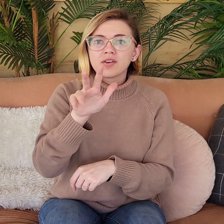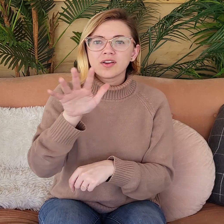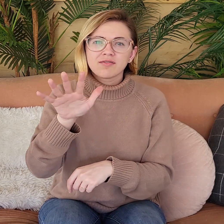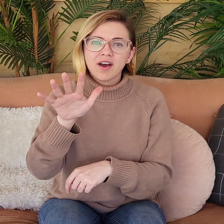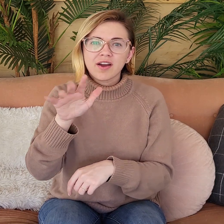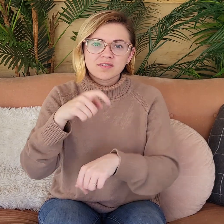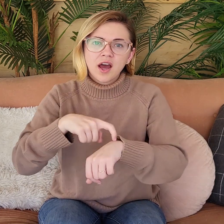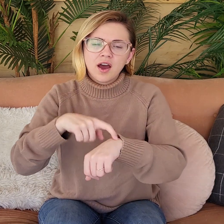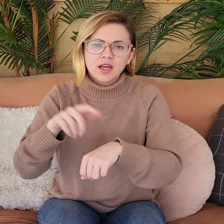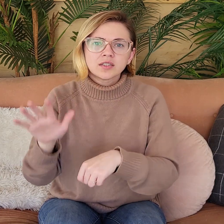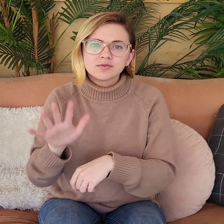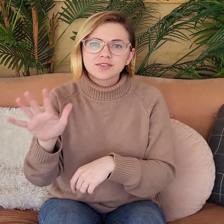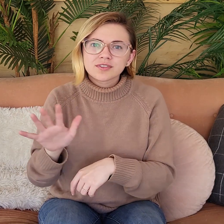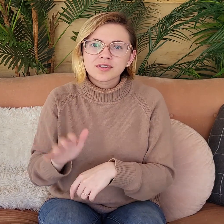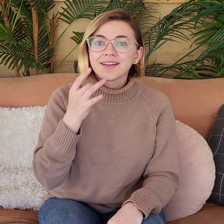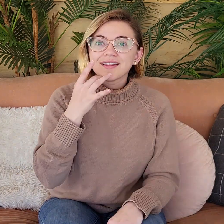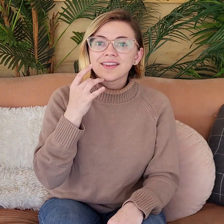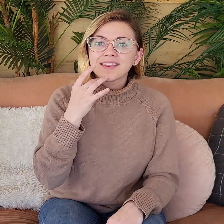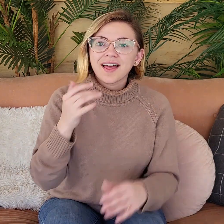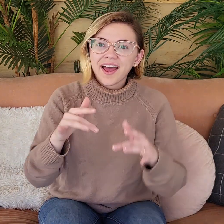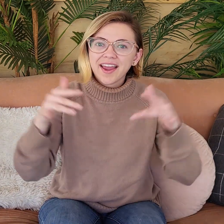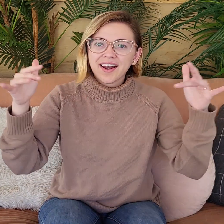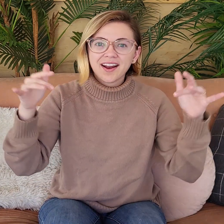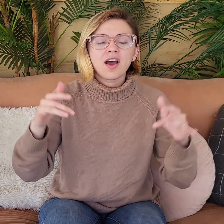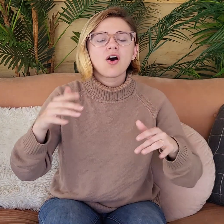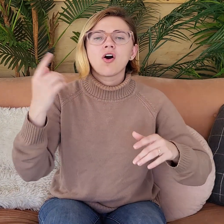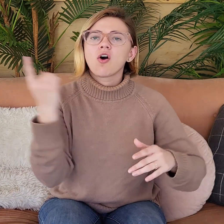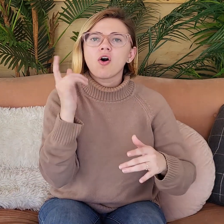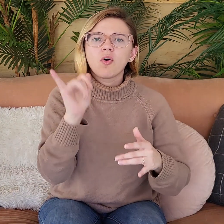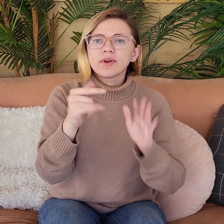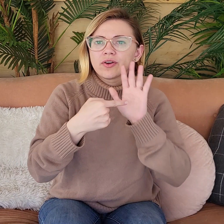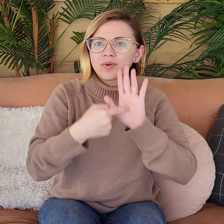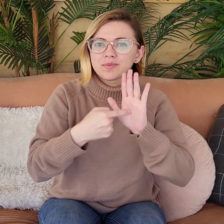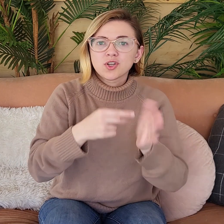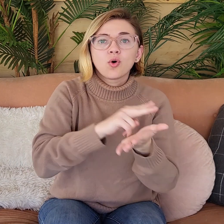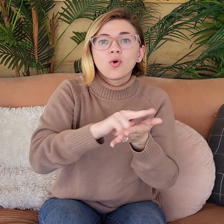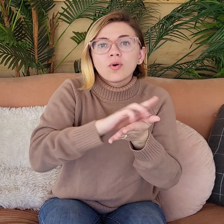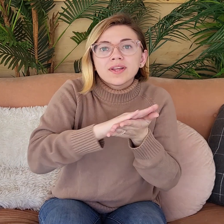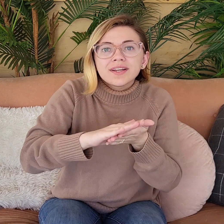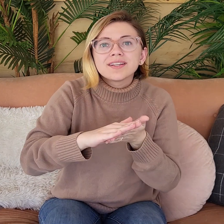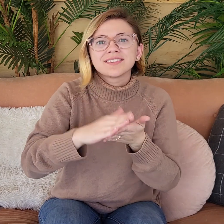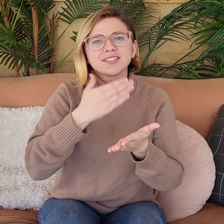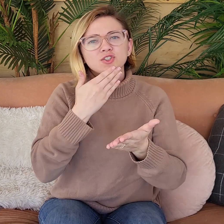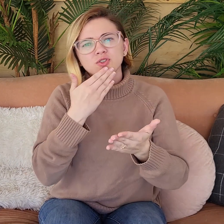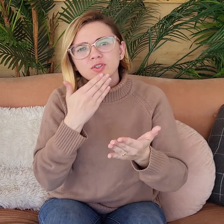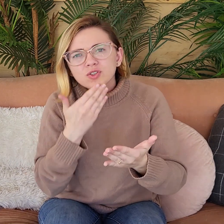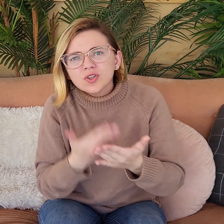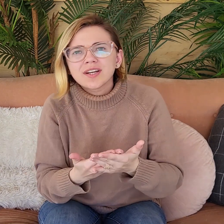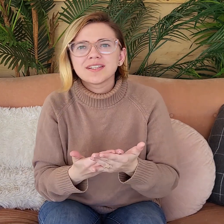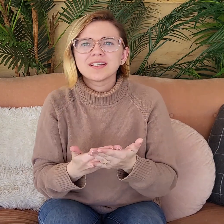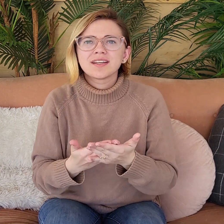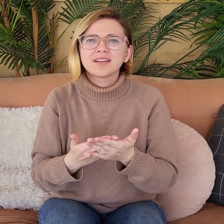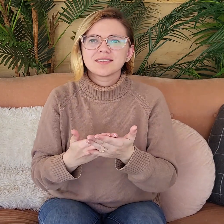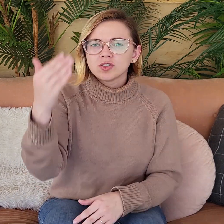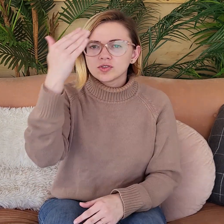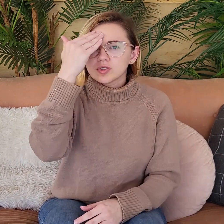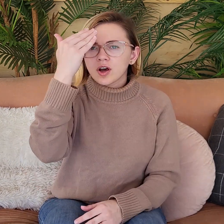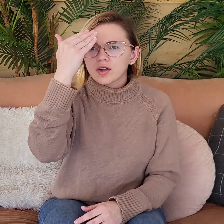235 times. Light always represents holiness, goodness,